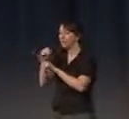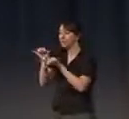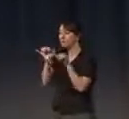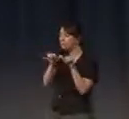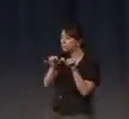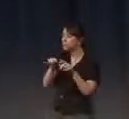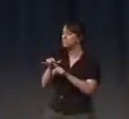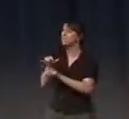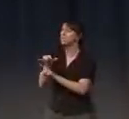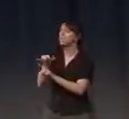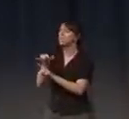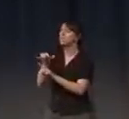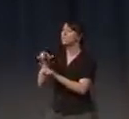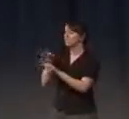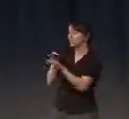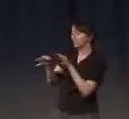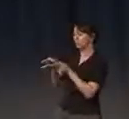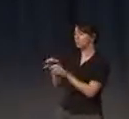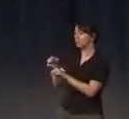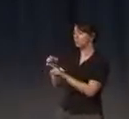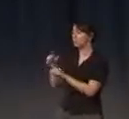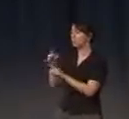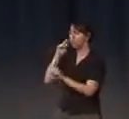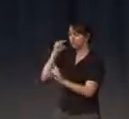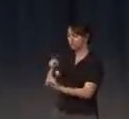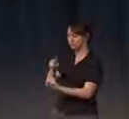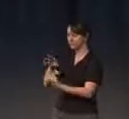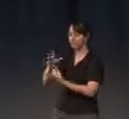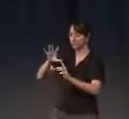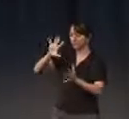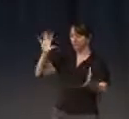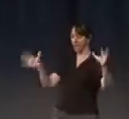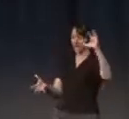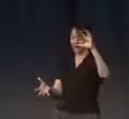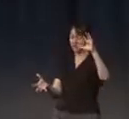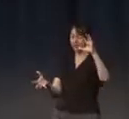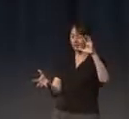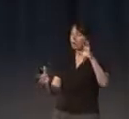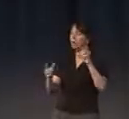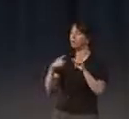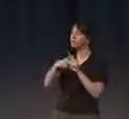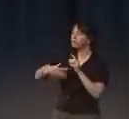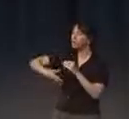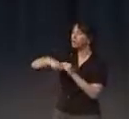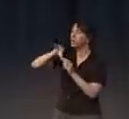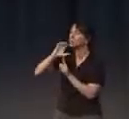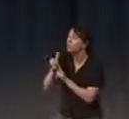all this book about how is the perception of space in relationship with the cultural baggage that you have.